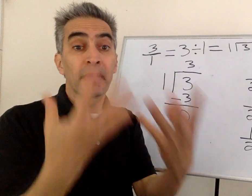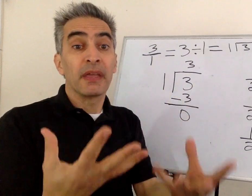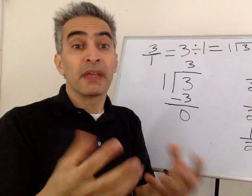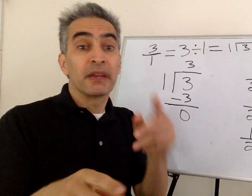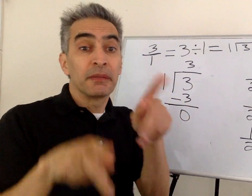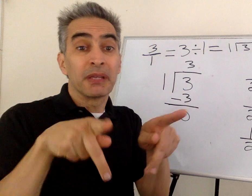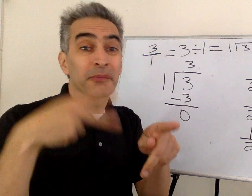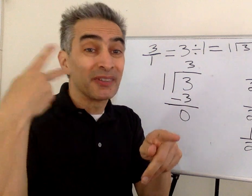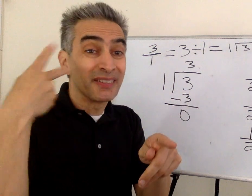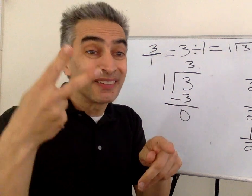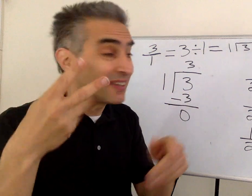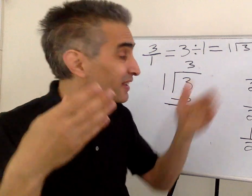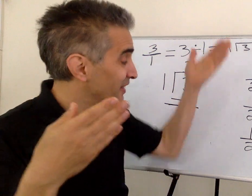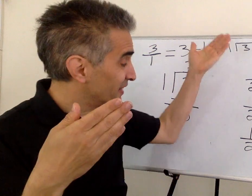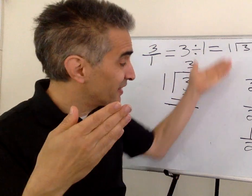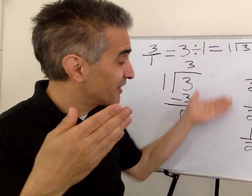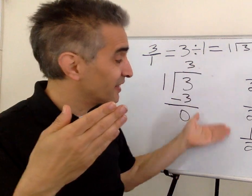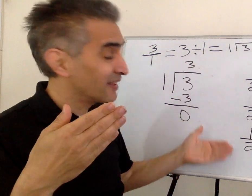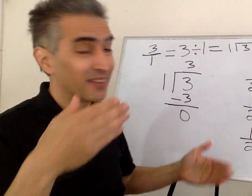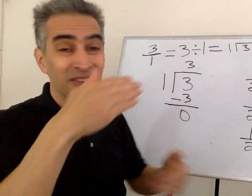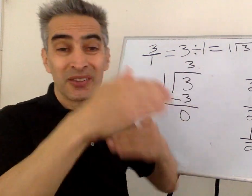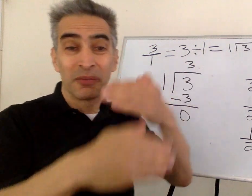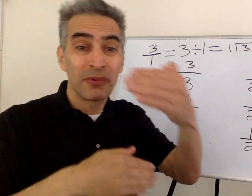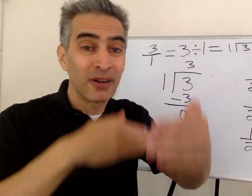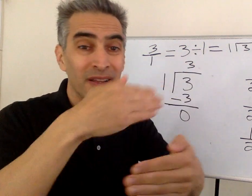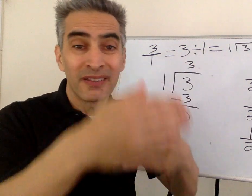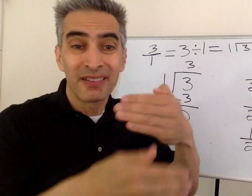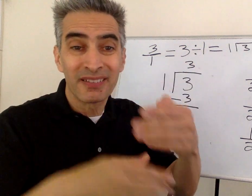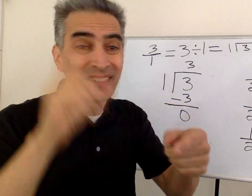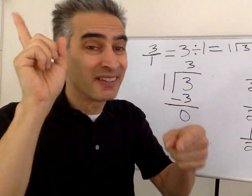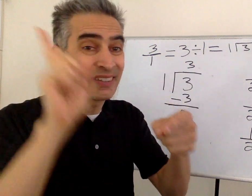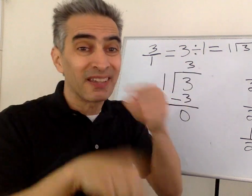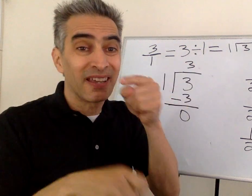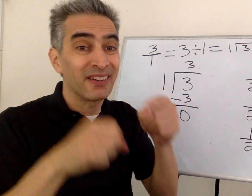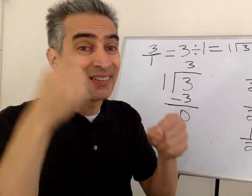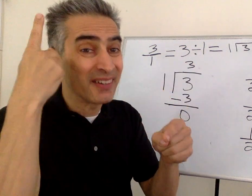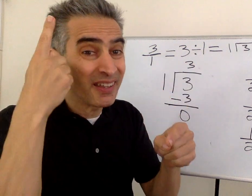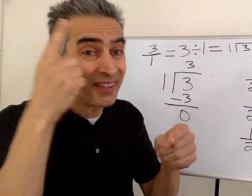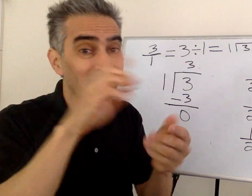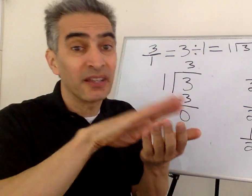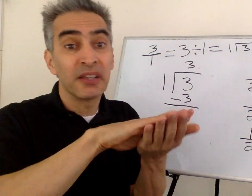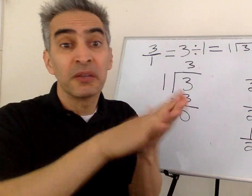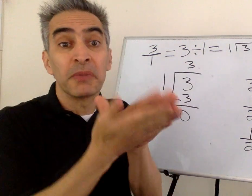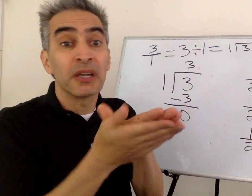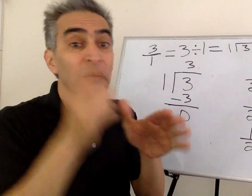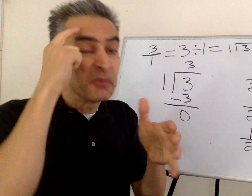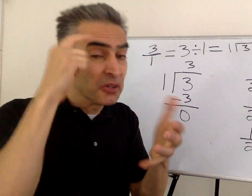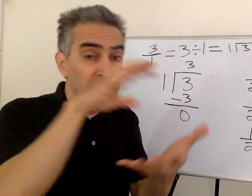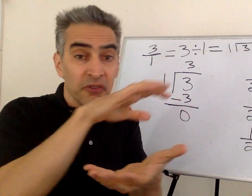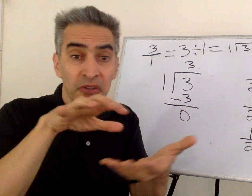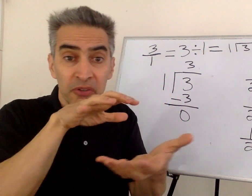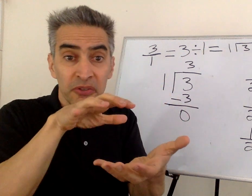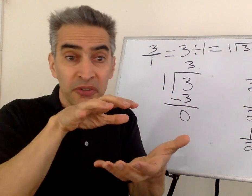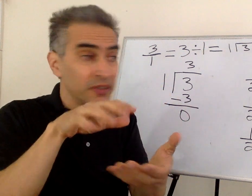Many people see this process and they can't understand it. They become confused.